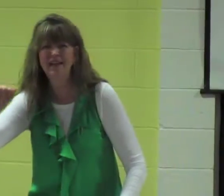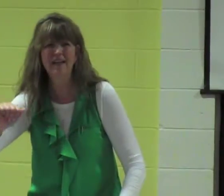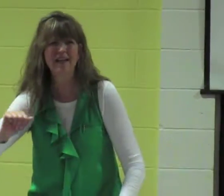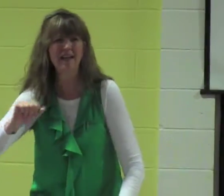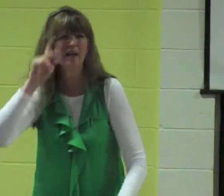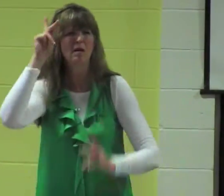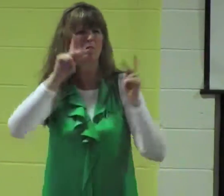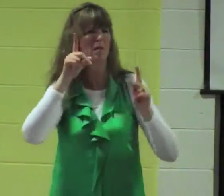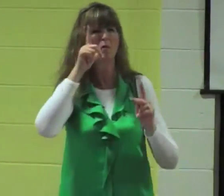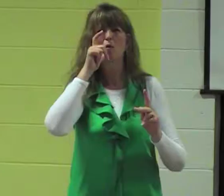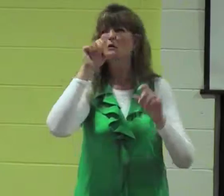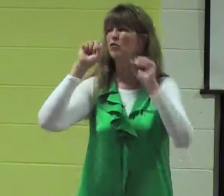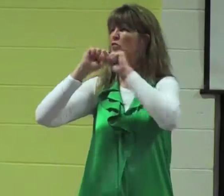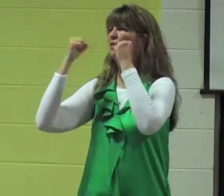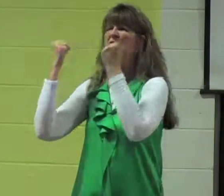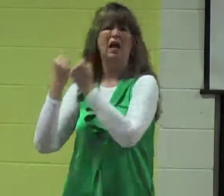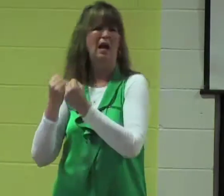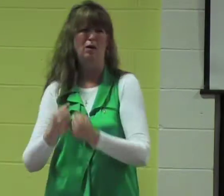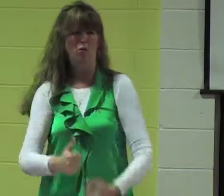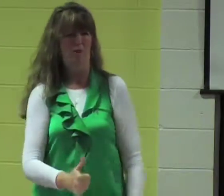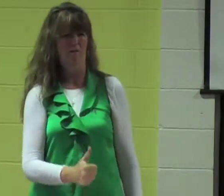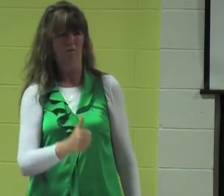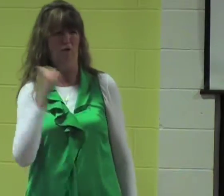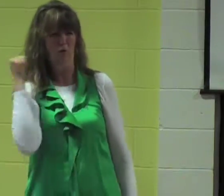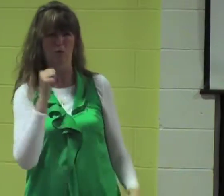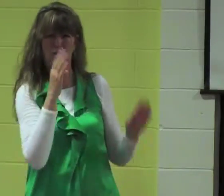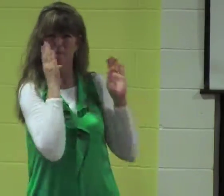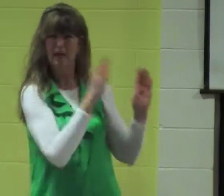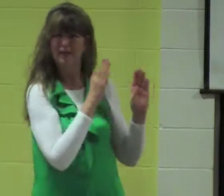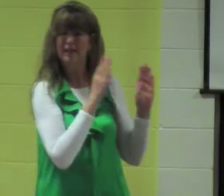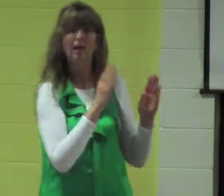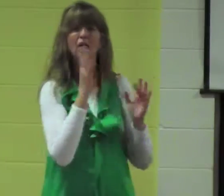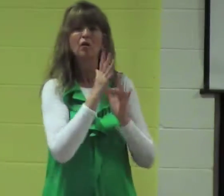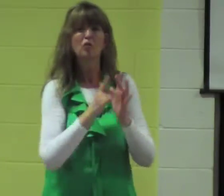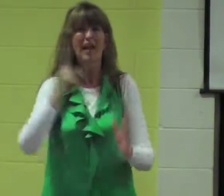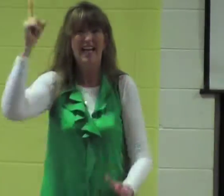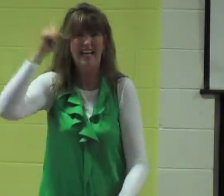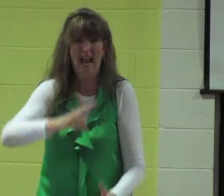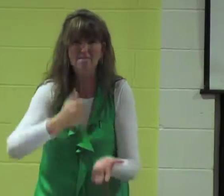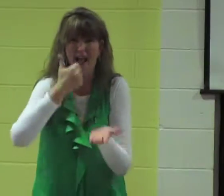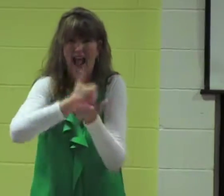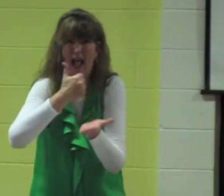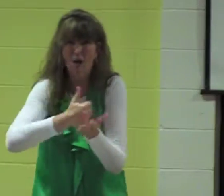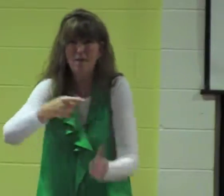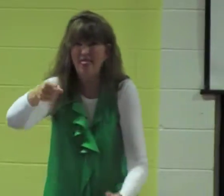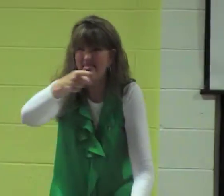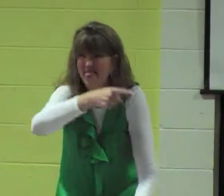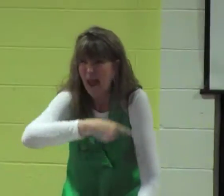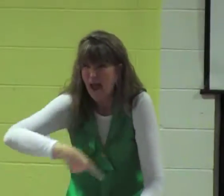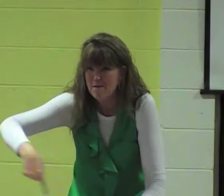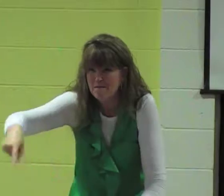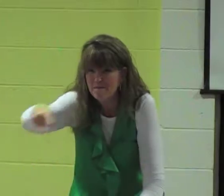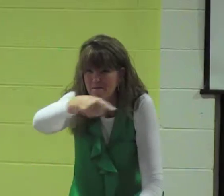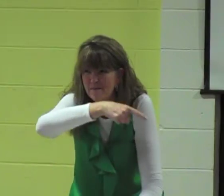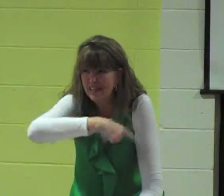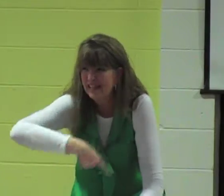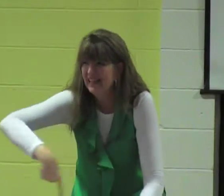people who had disabilities people that society did not pay attention to. He came to help